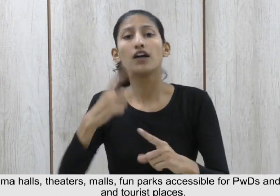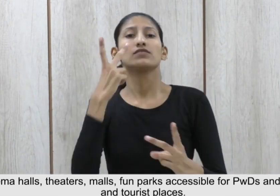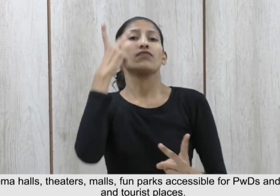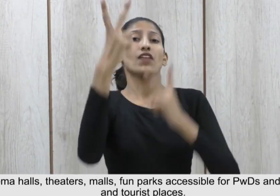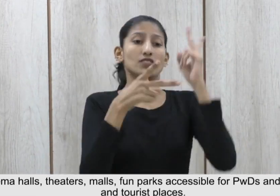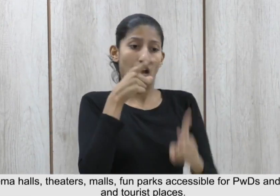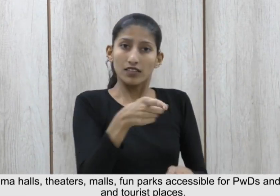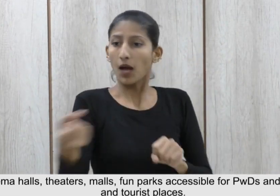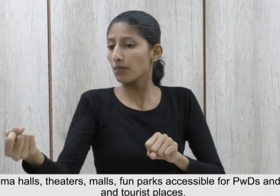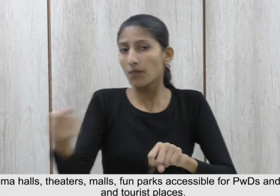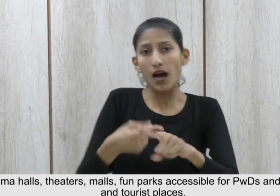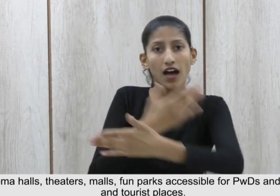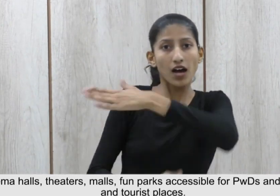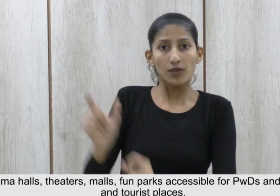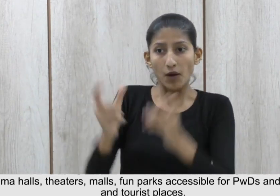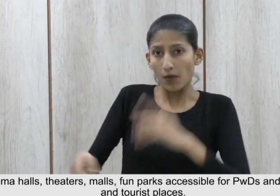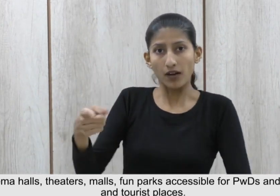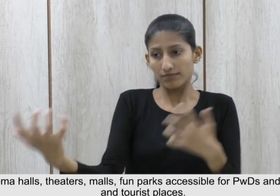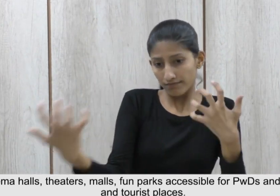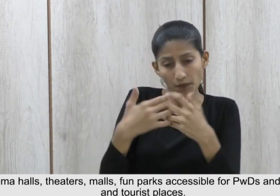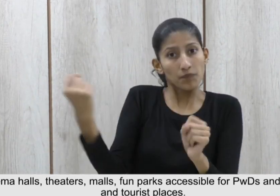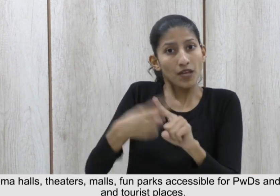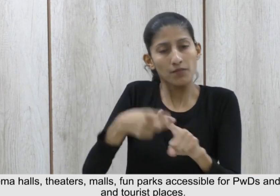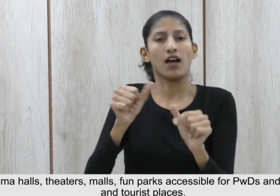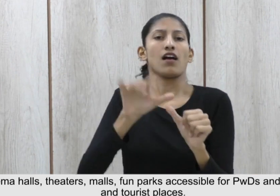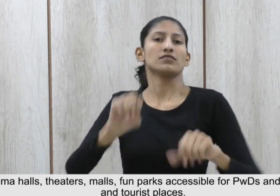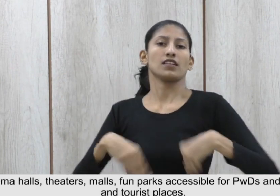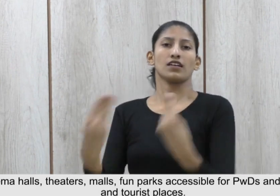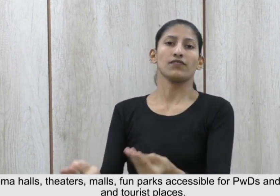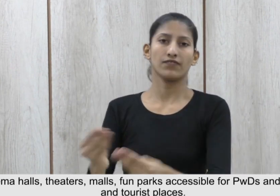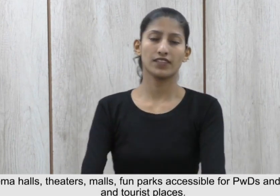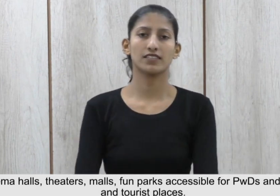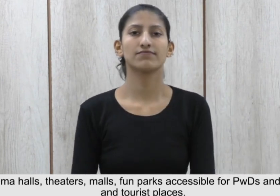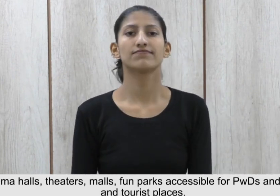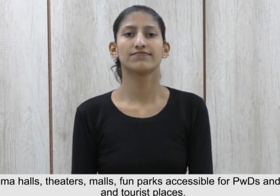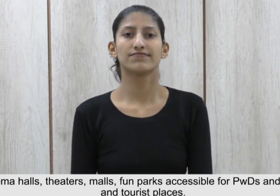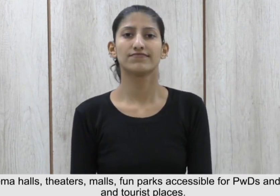for PWDs and also museums and tourist places. 16